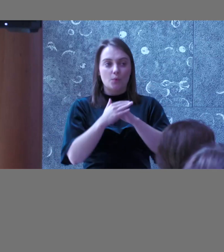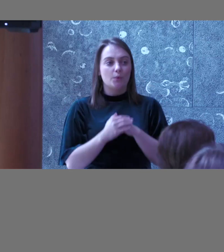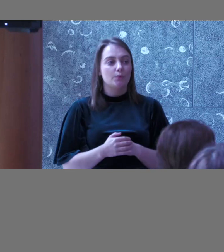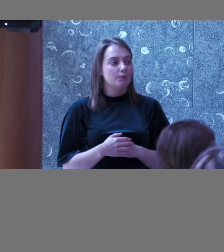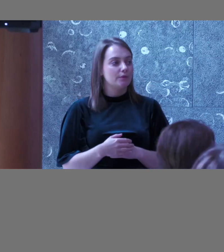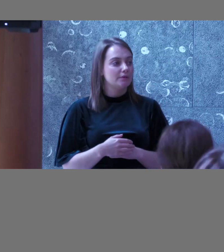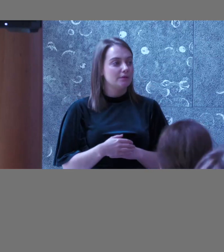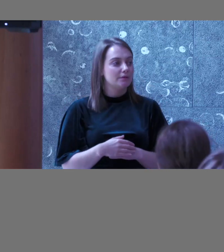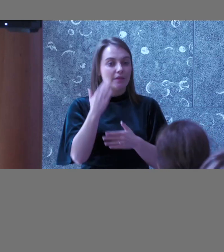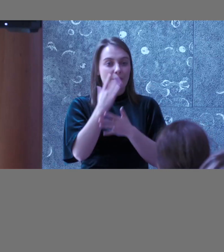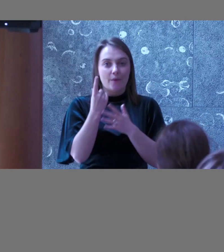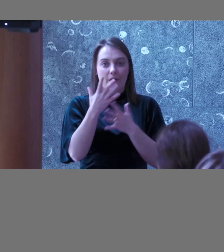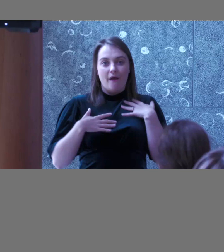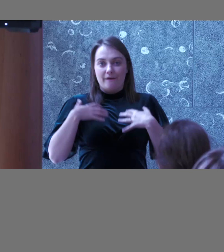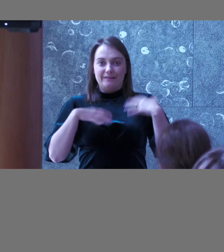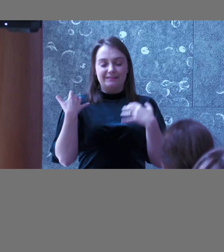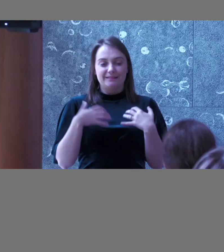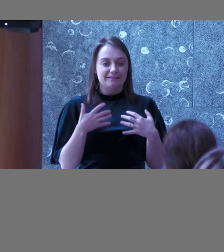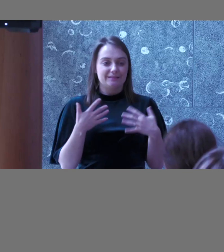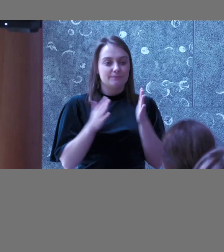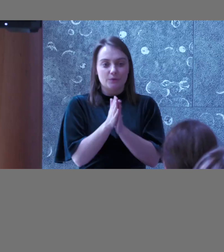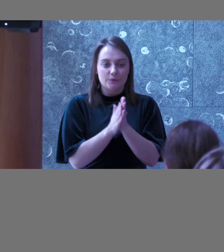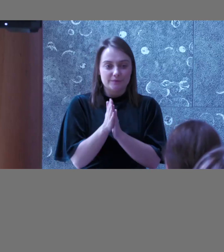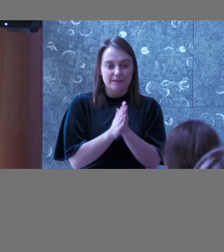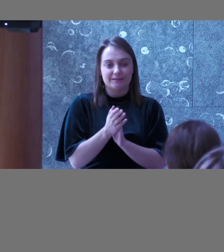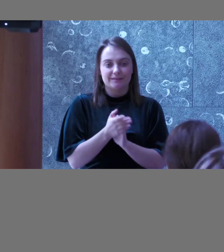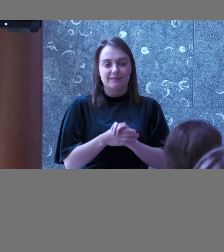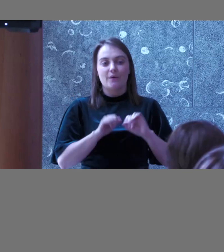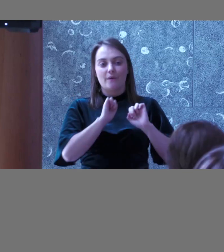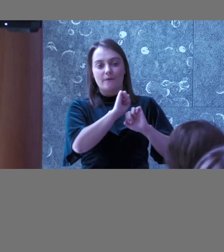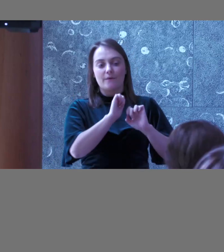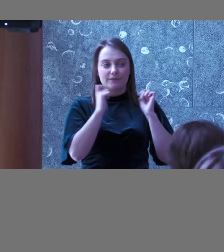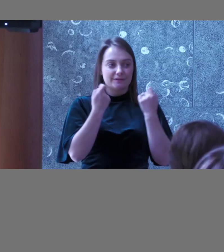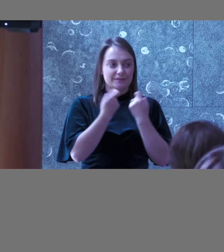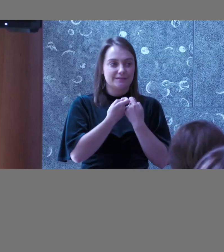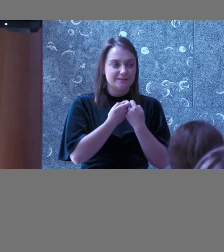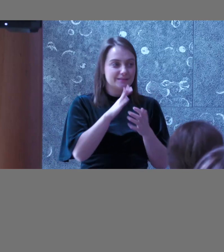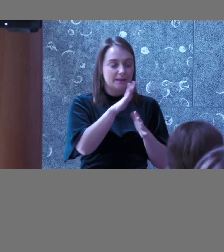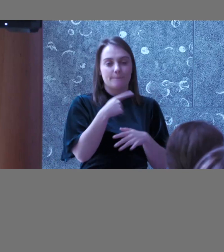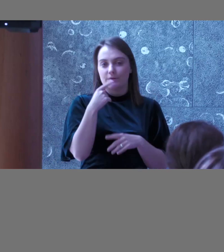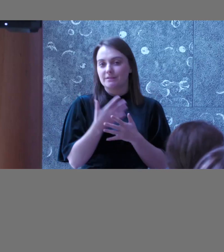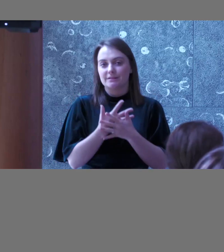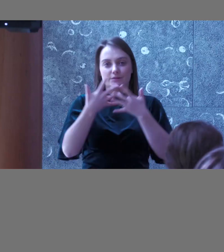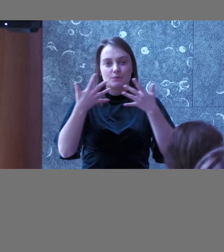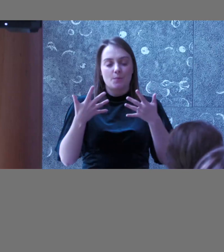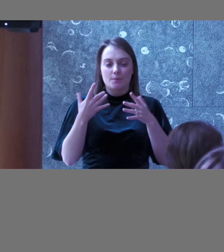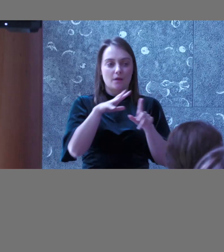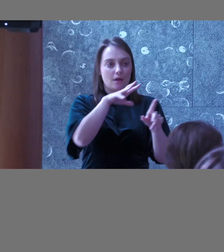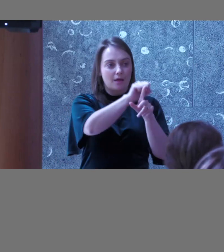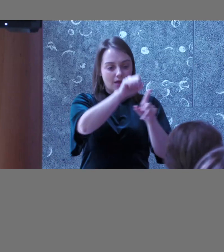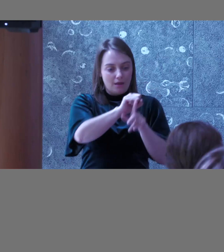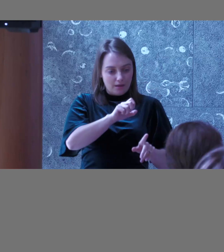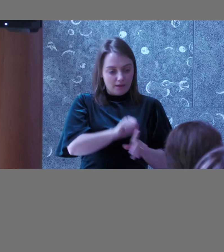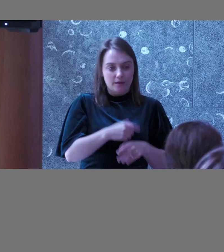team who has that enthusiasm certainly from the dev environment like that helps enormously to catch errors and then also